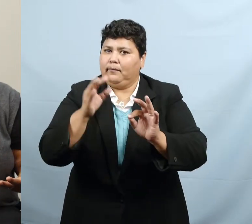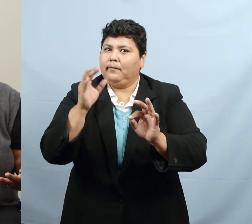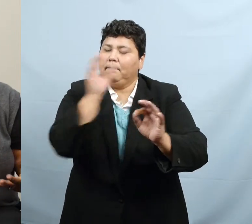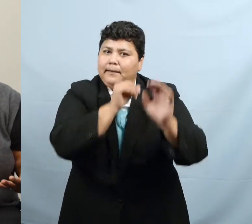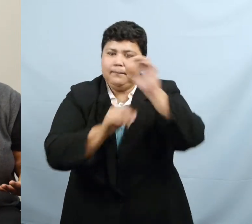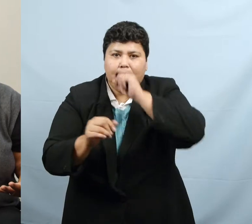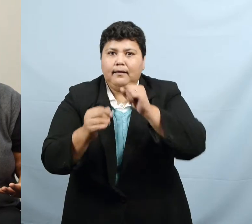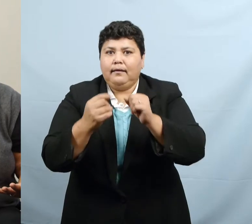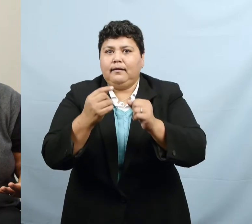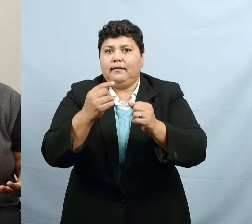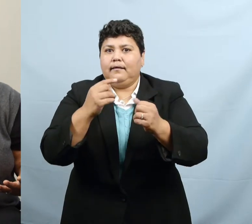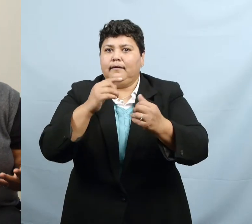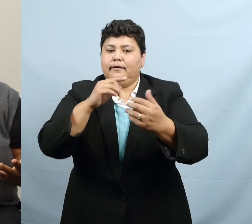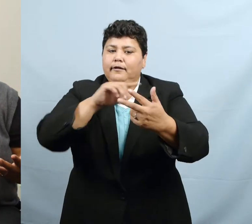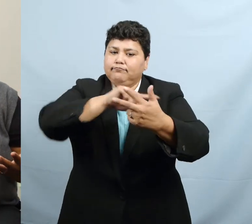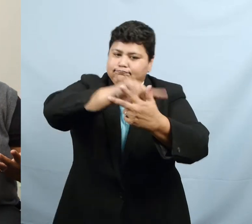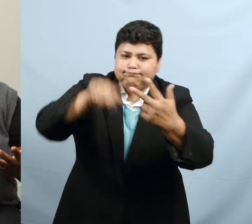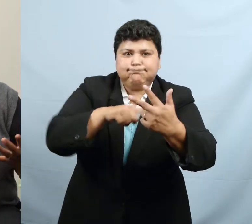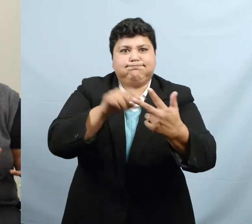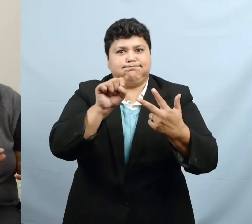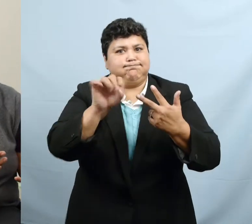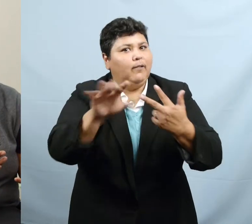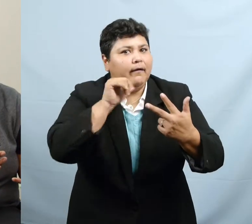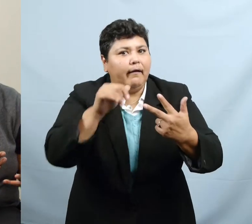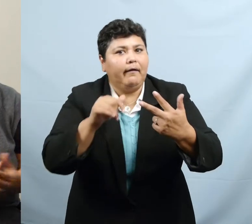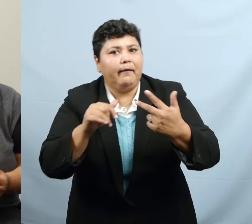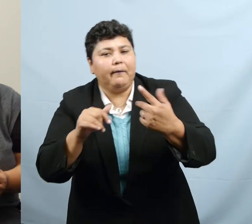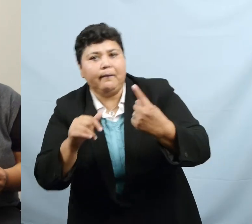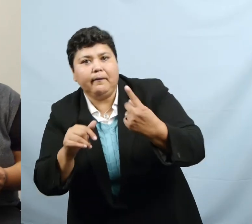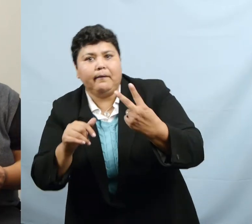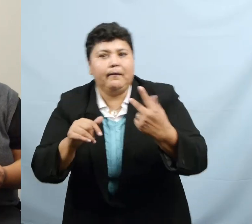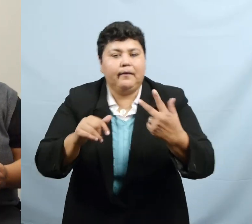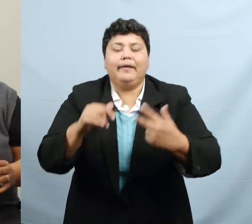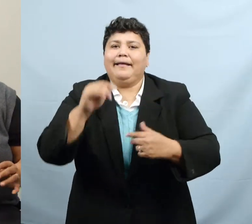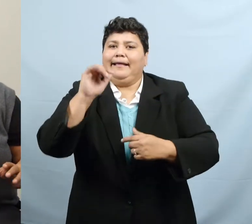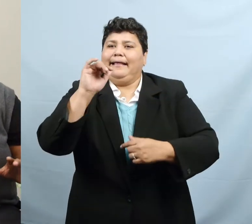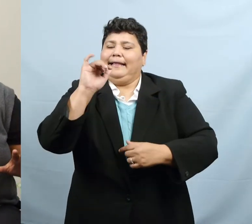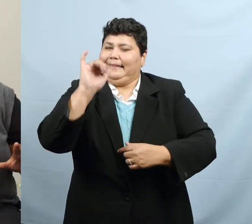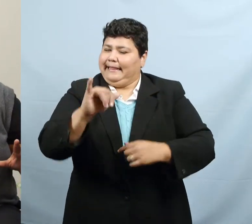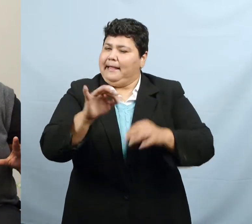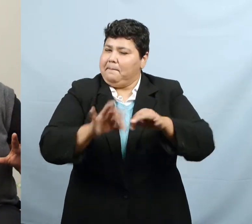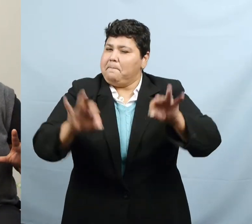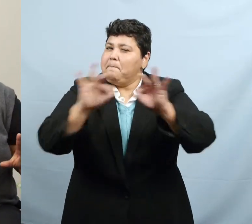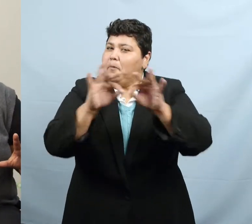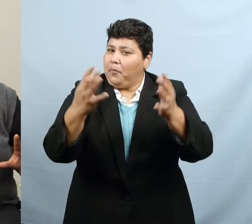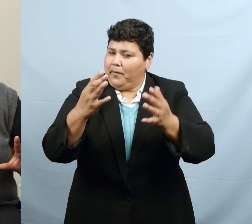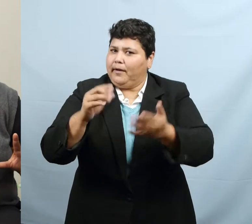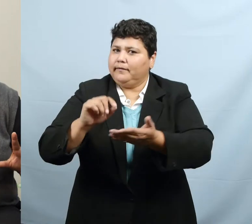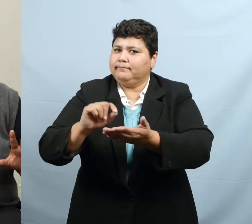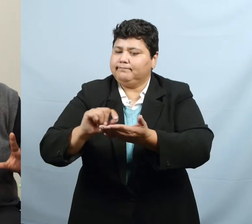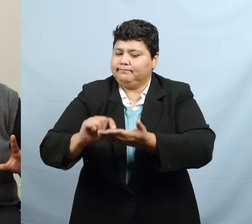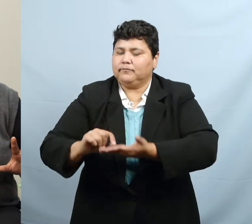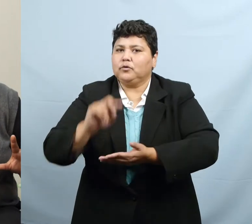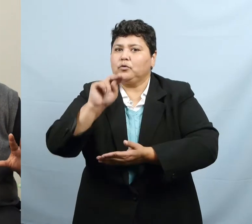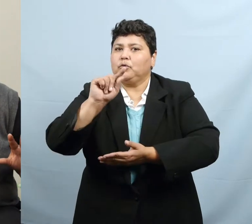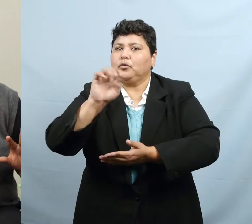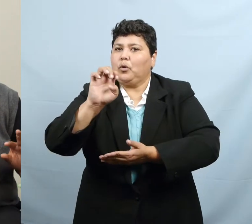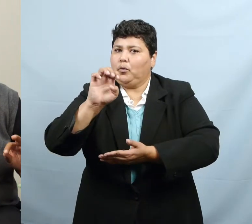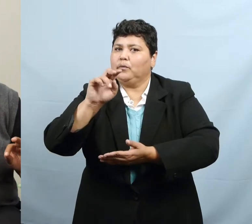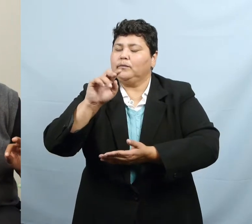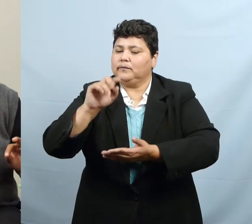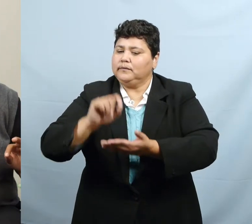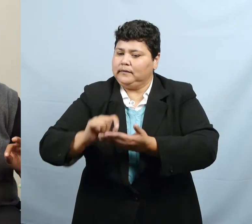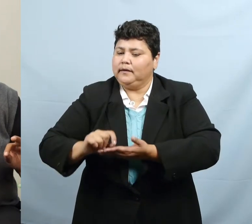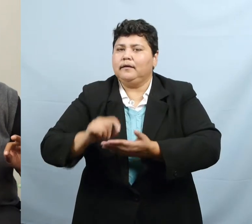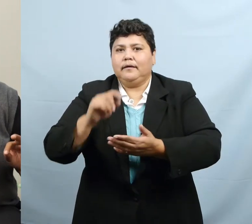do more note taking, lean more towards consecutive interpreting. And there were some moments there where I was overwhelmed that I